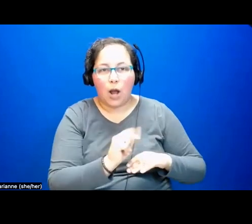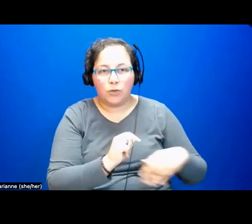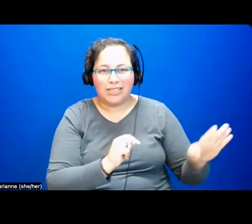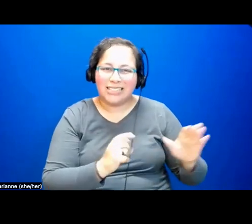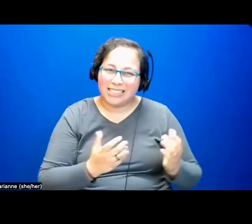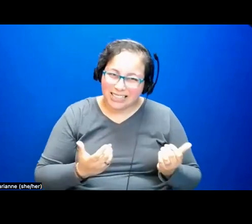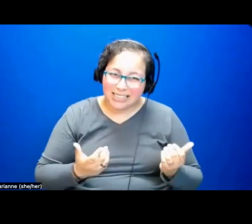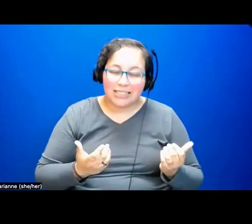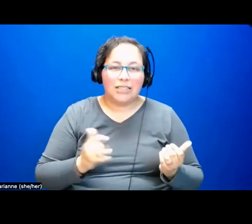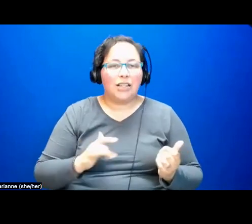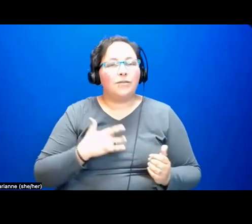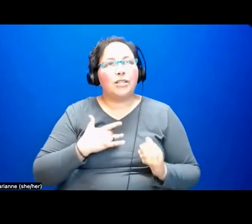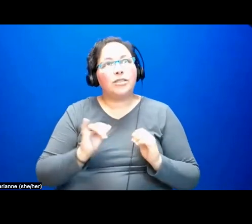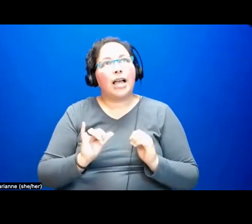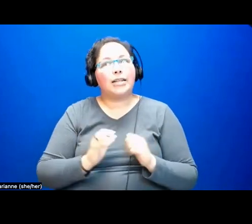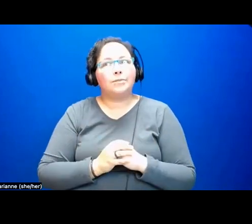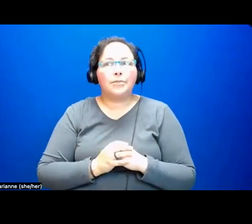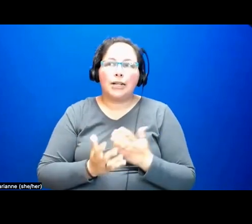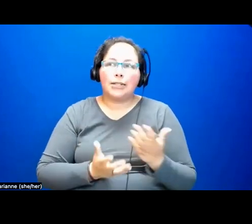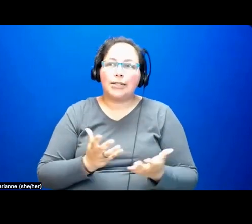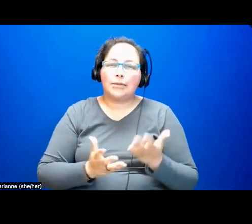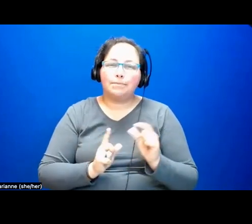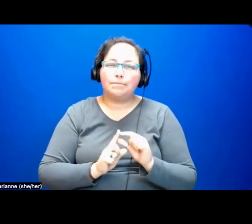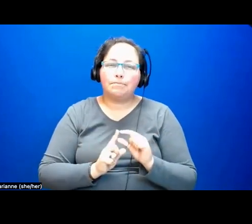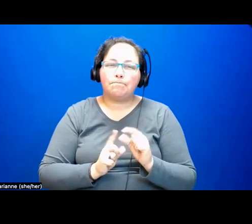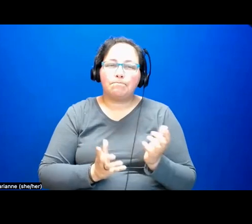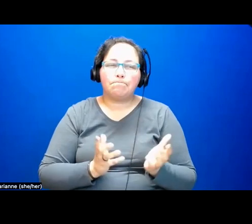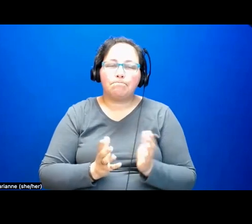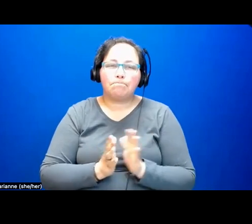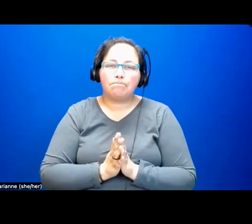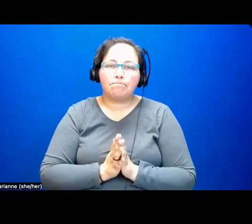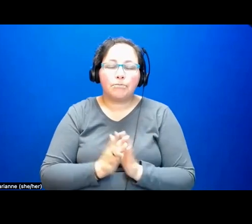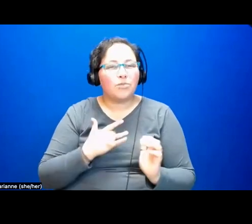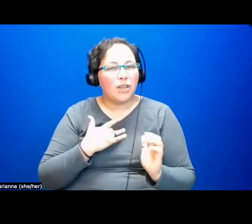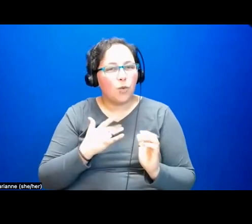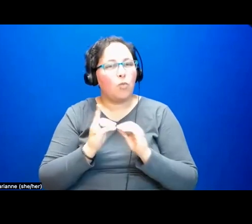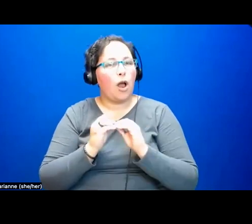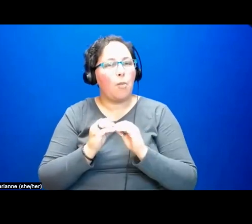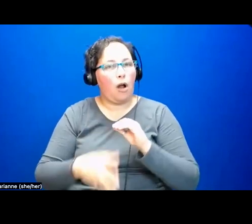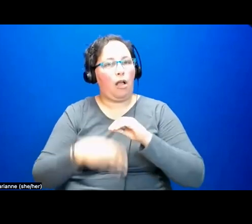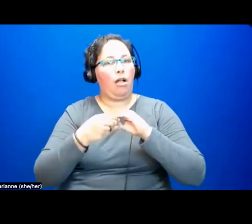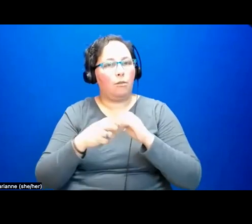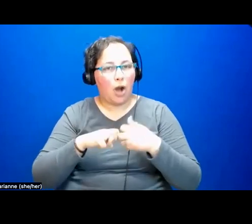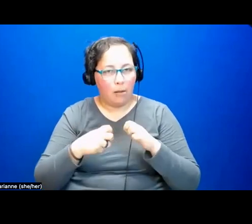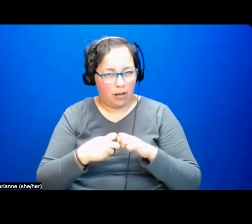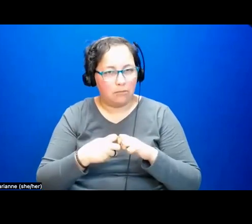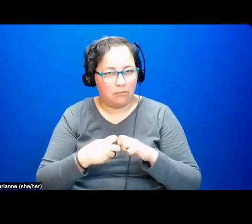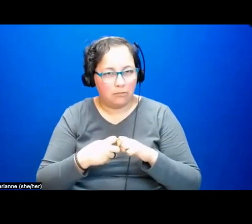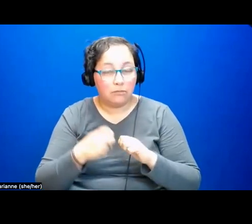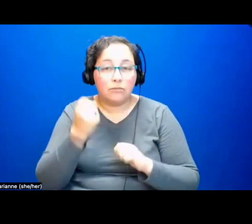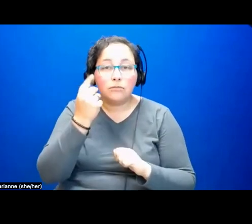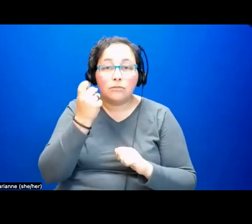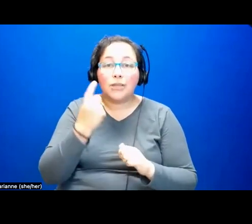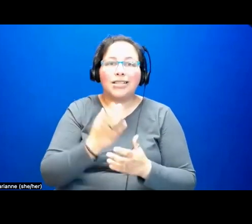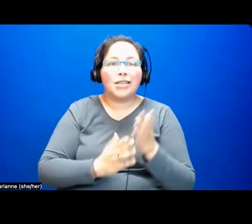problem for people who are